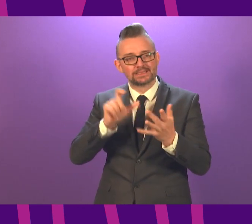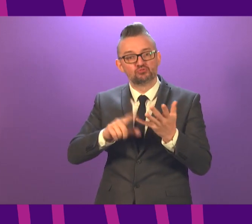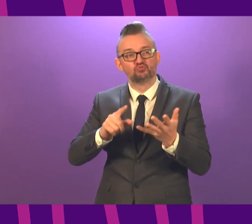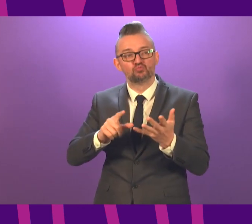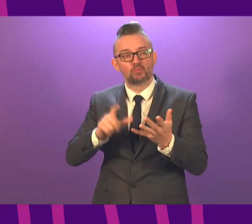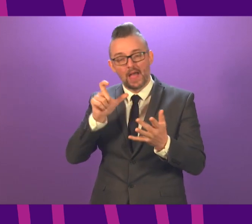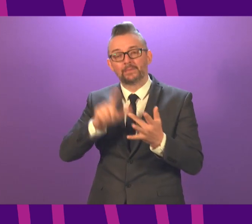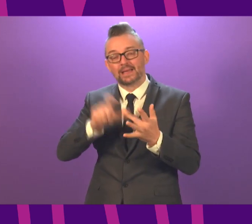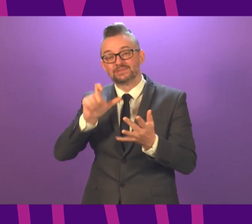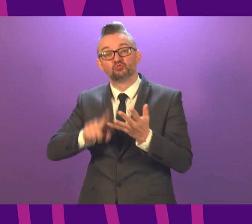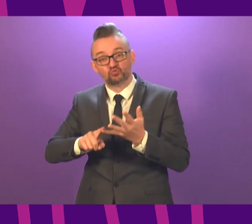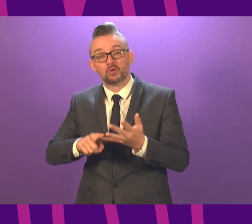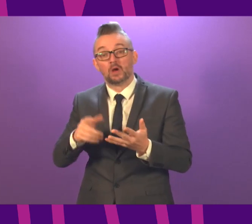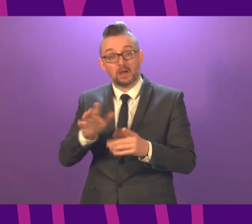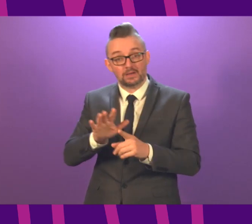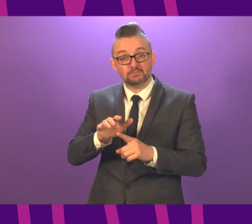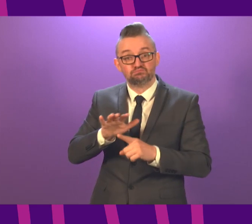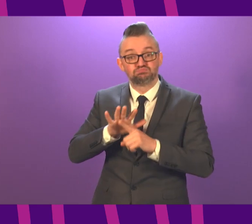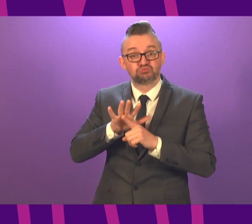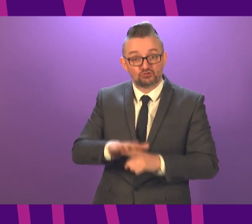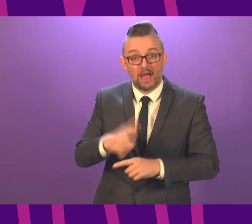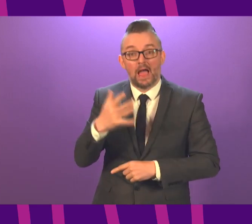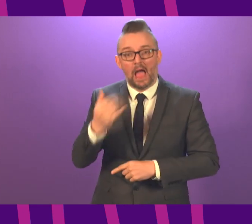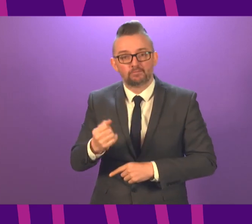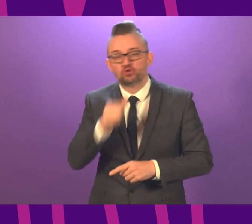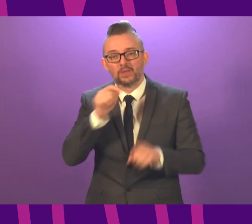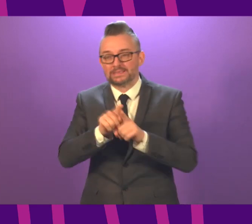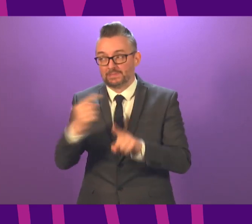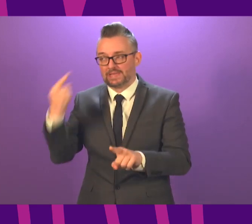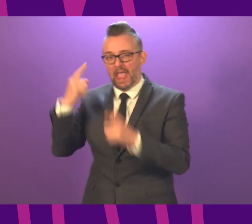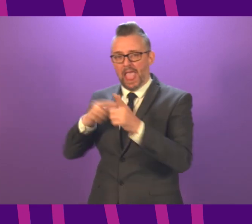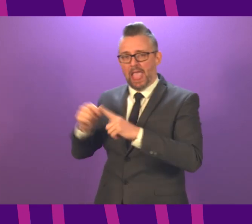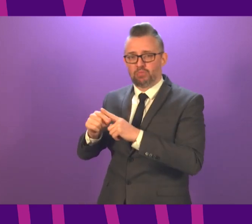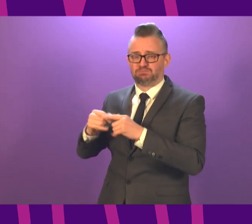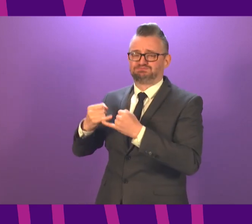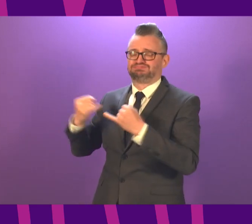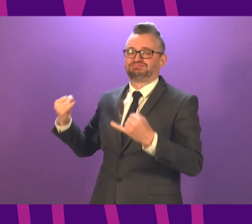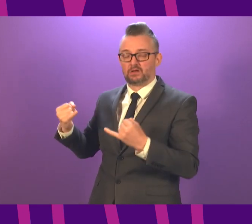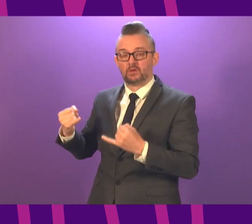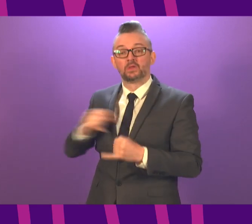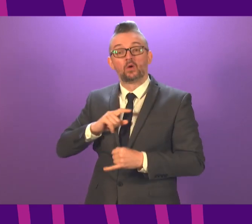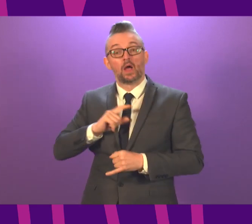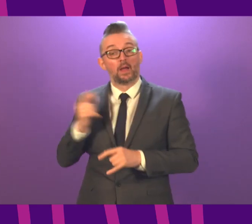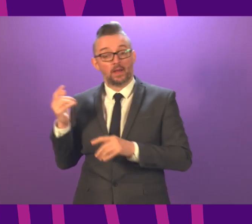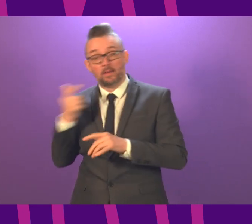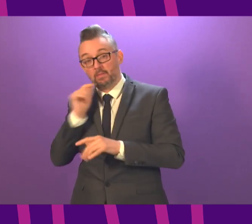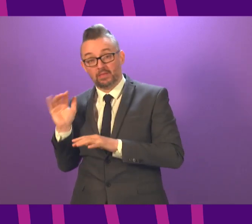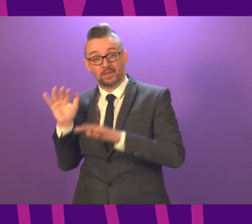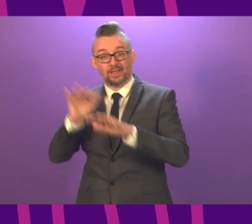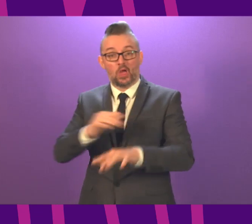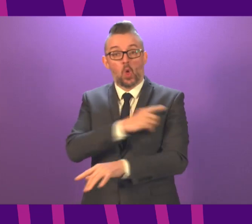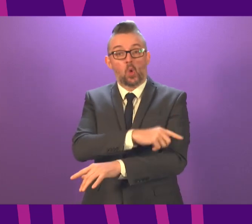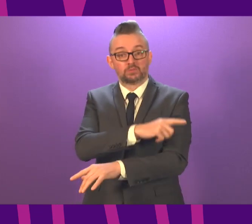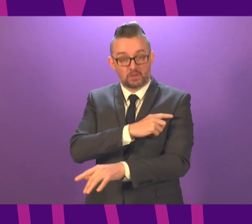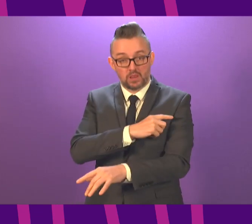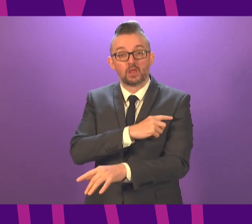pressure, but it is nowhere near the peak in April. And that's largely because fewer people going into hospital are now requiring intensive care because